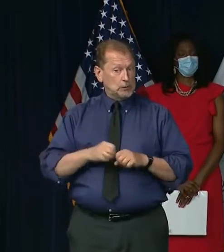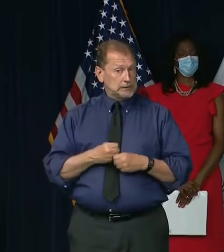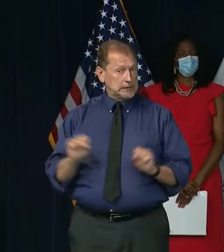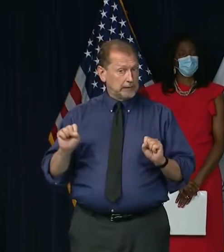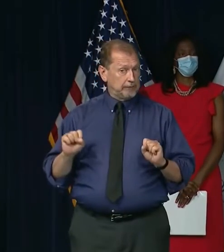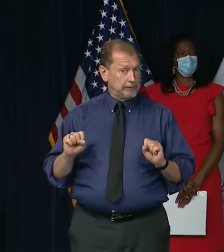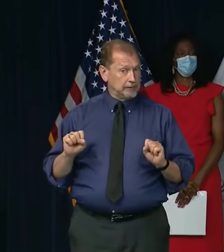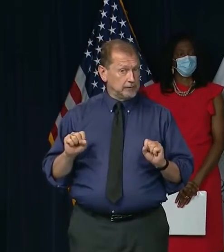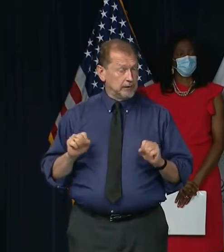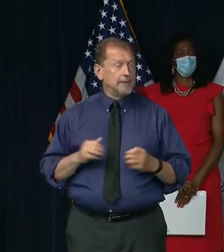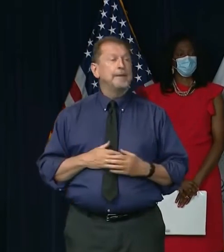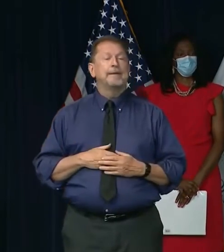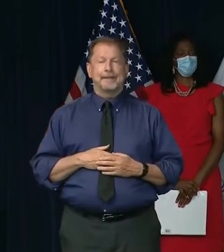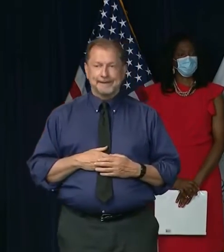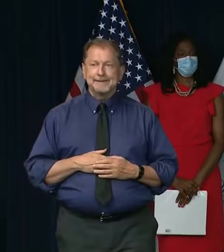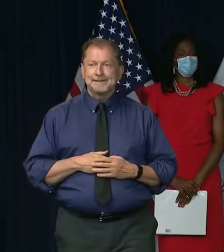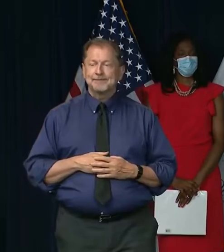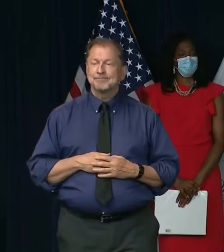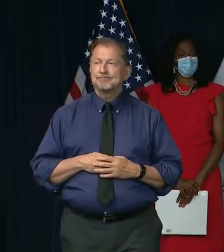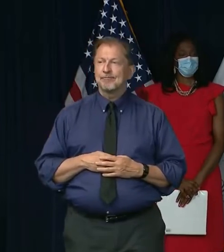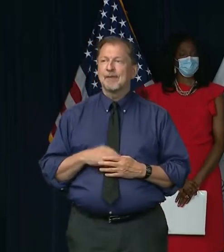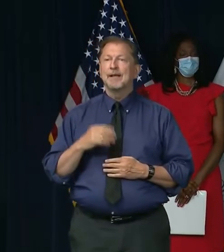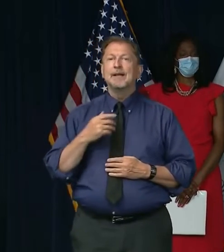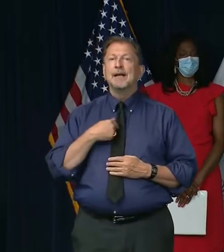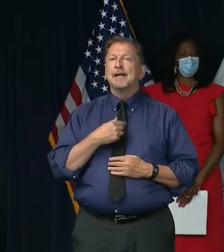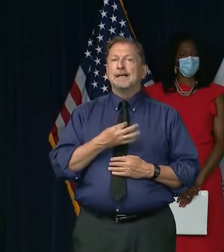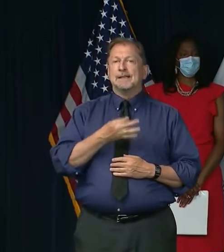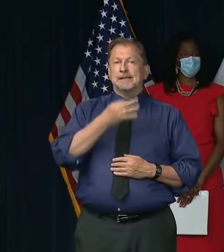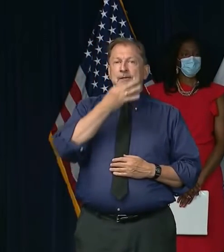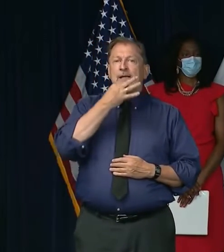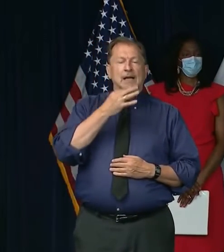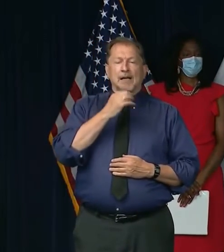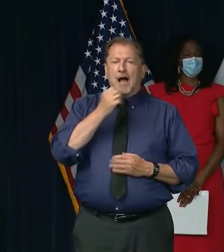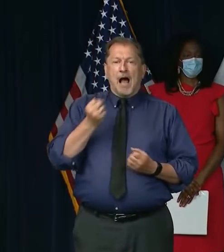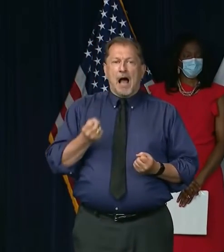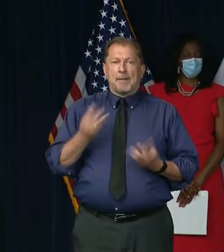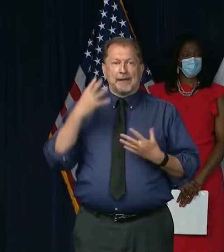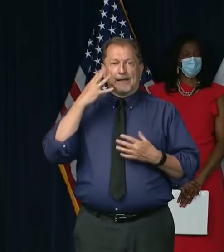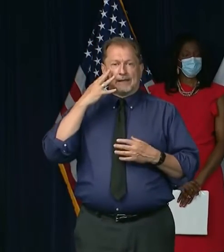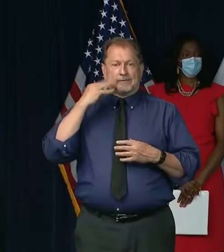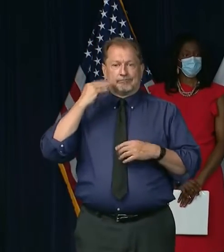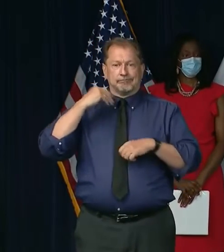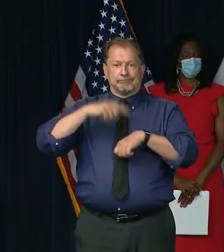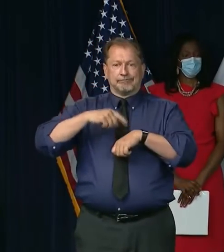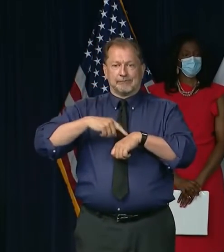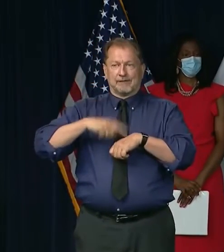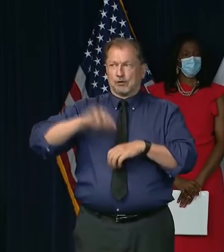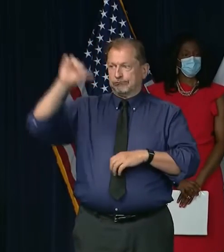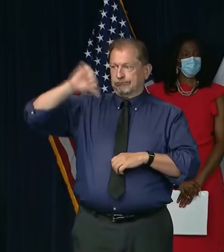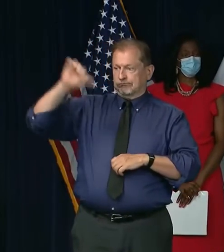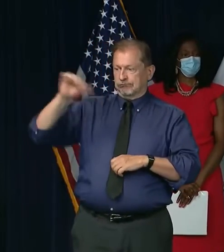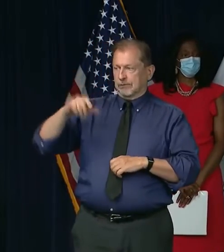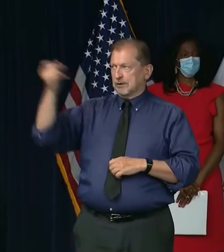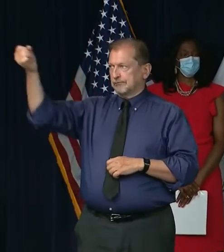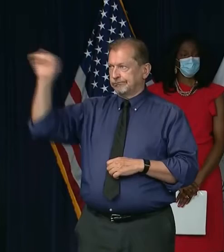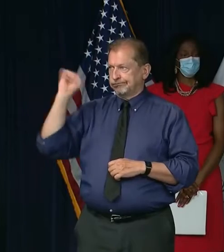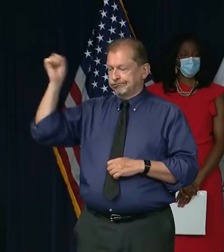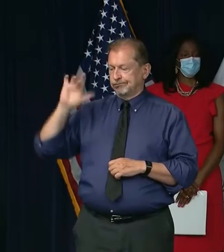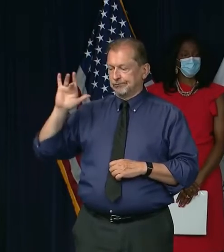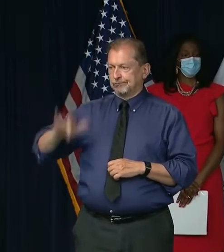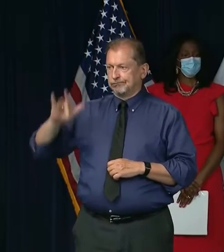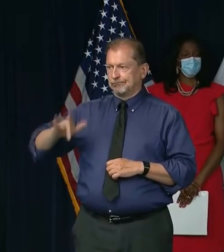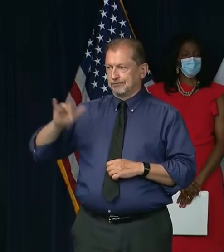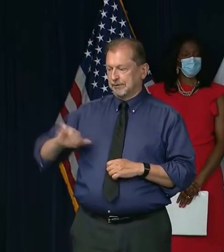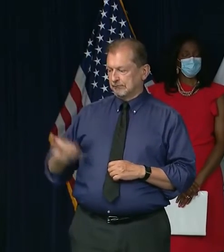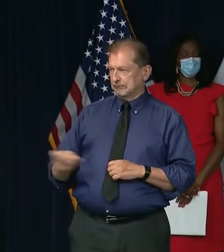Well, I mean, what I would say is I'm not an expert about how many times you need to wipe down a video terminal to make it safe.